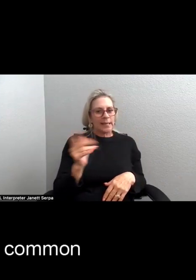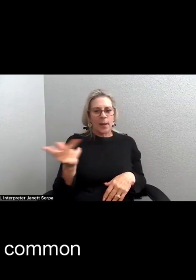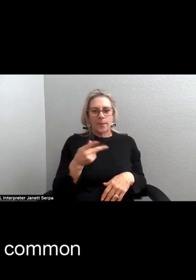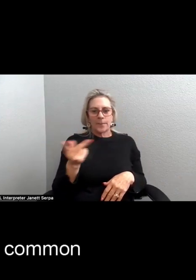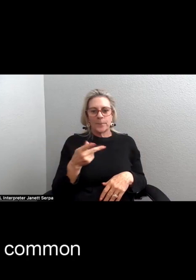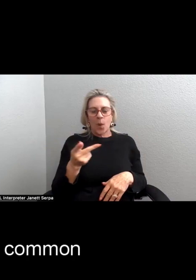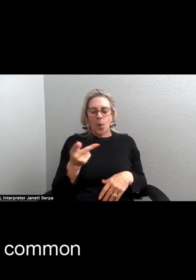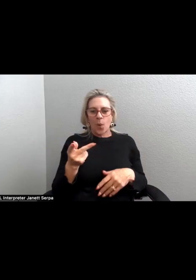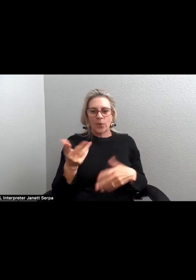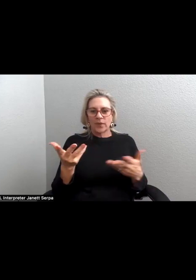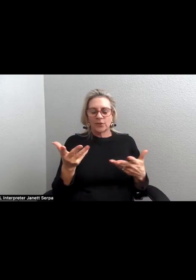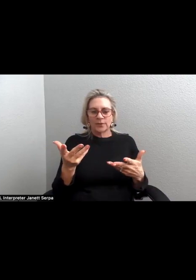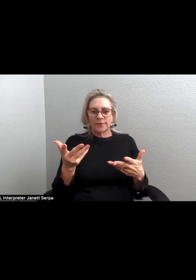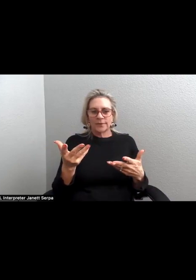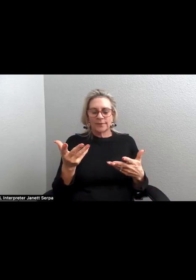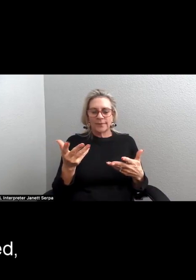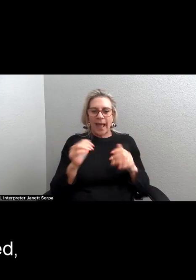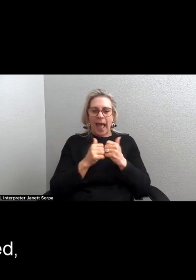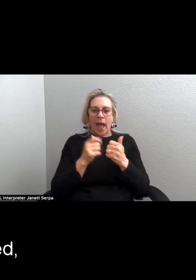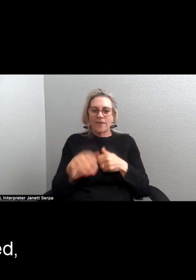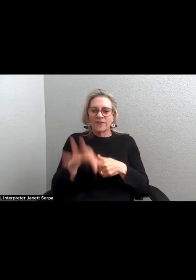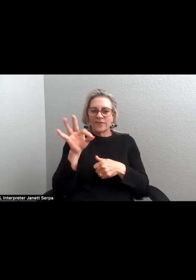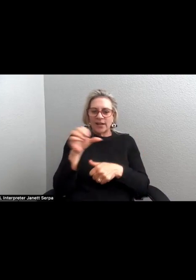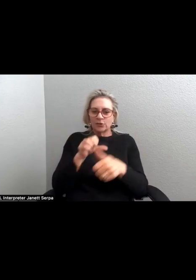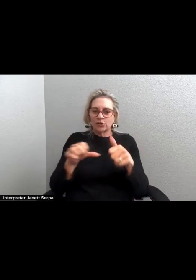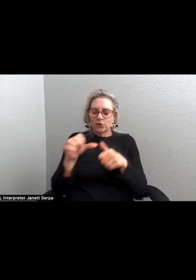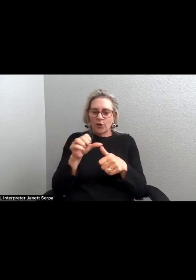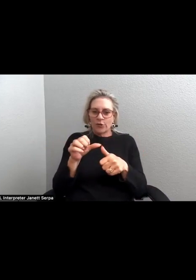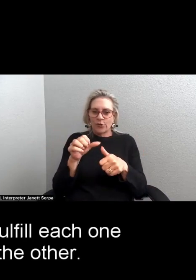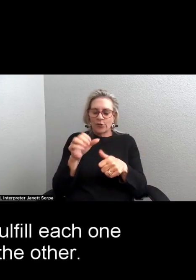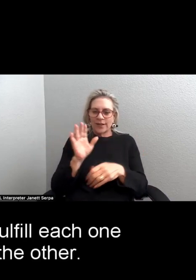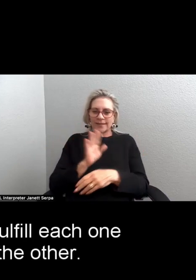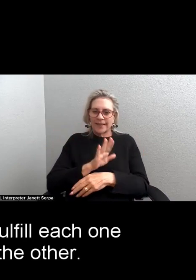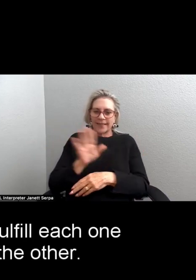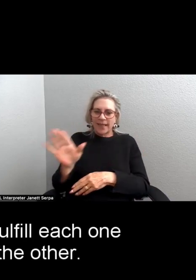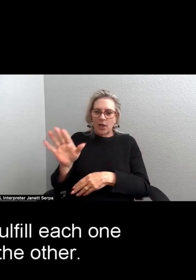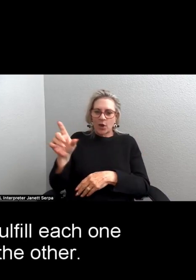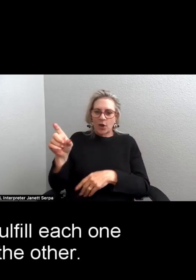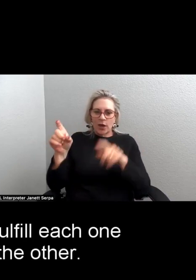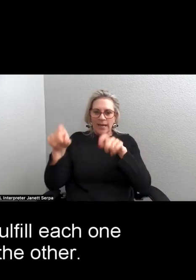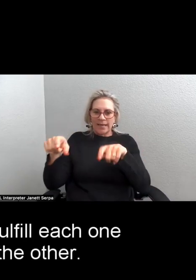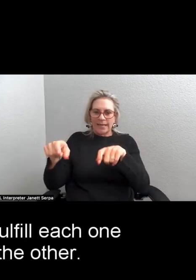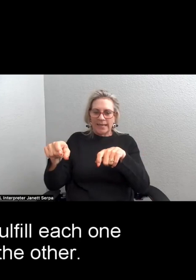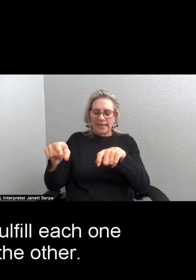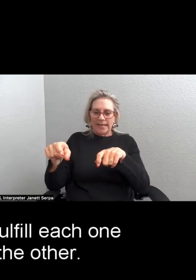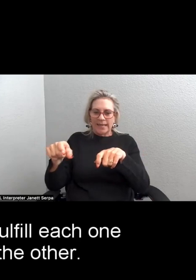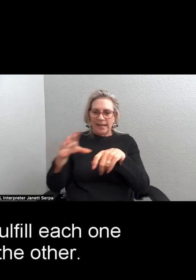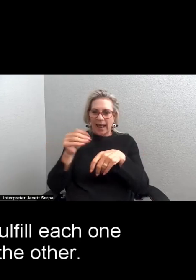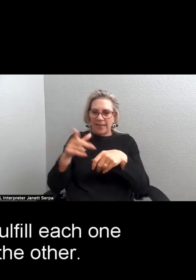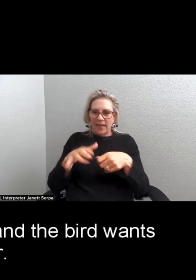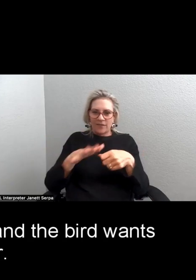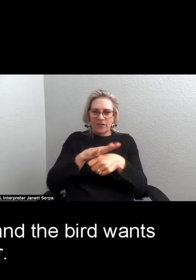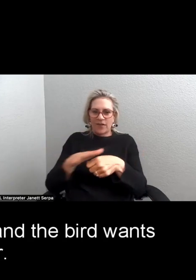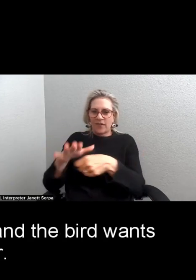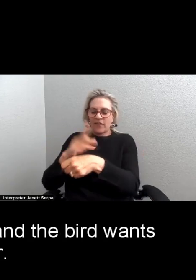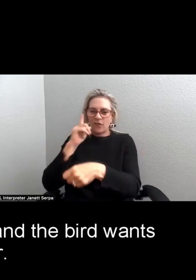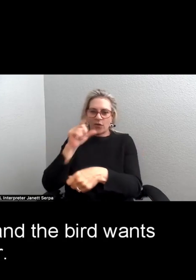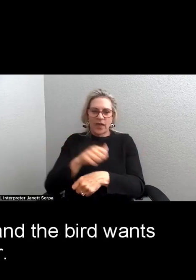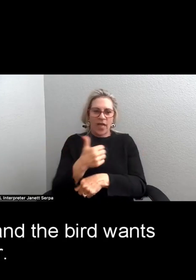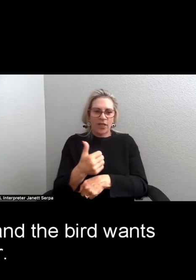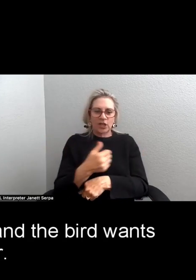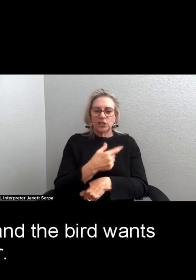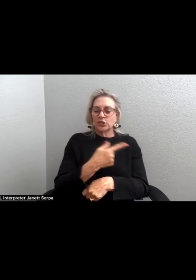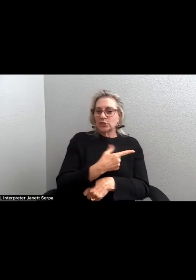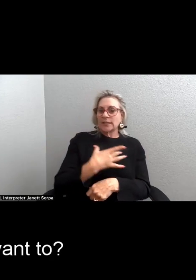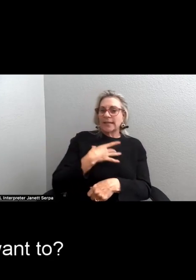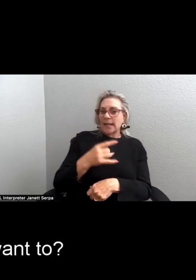that's their common need that they each fulfill, each one fulfills for the other. She likes the bird and the